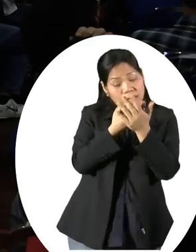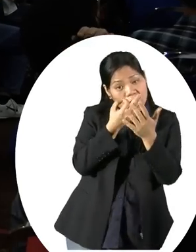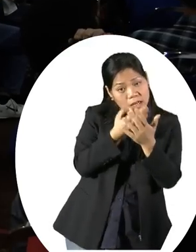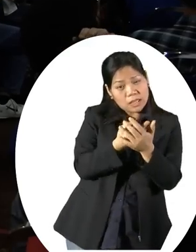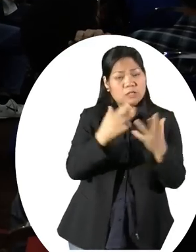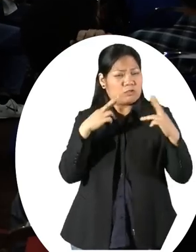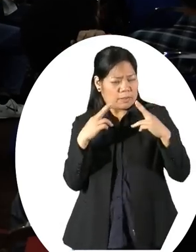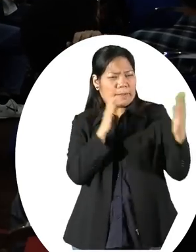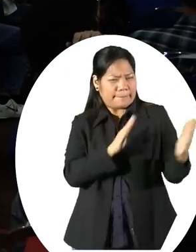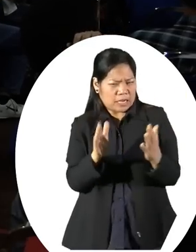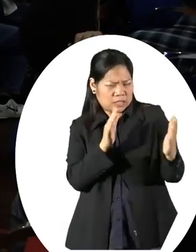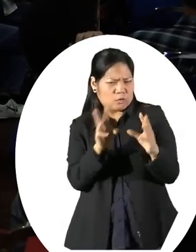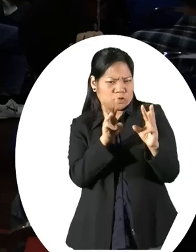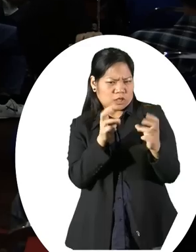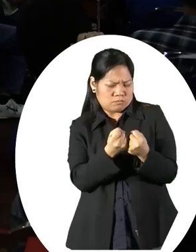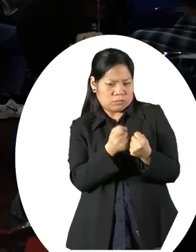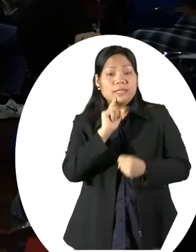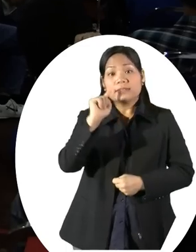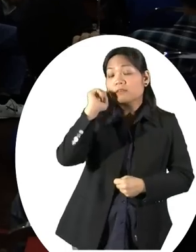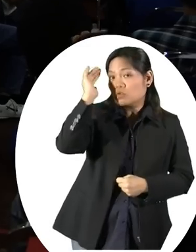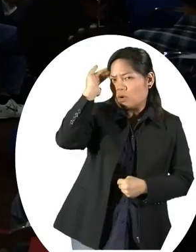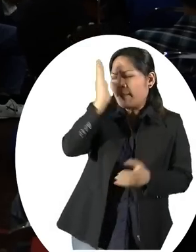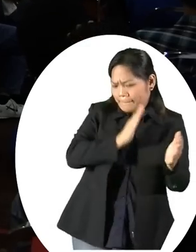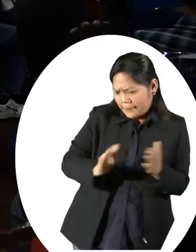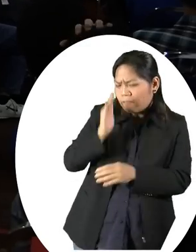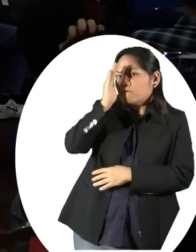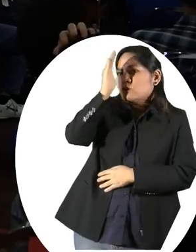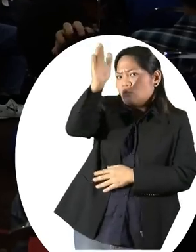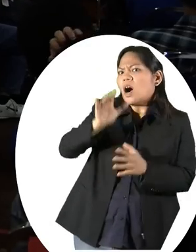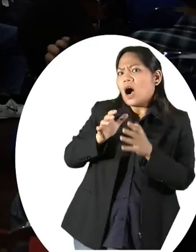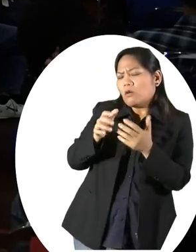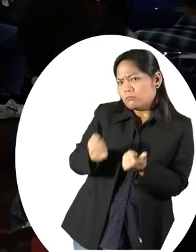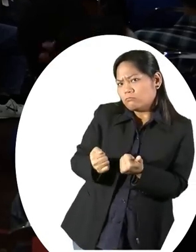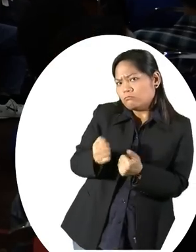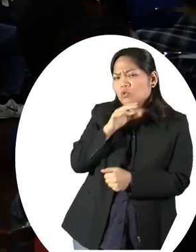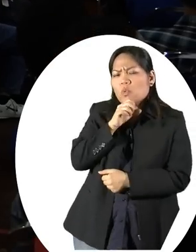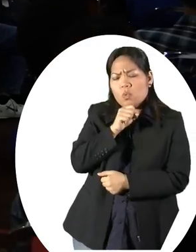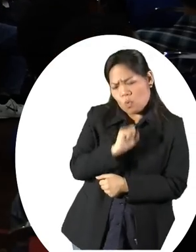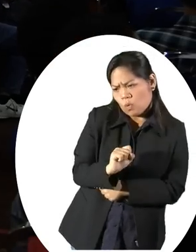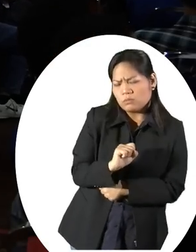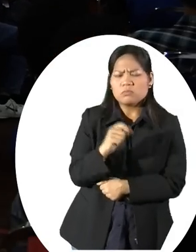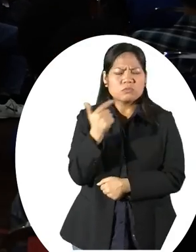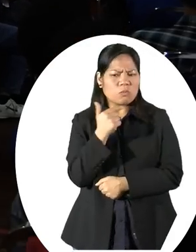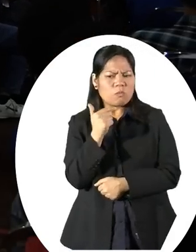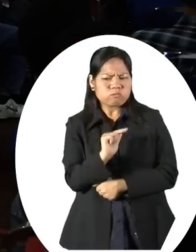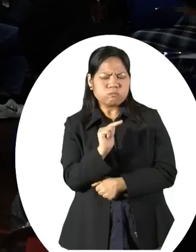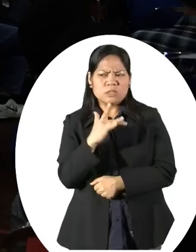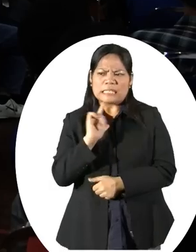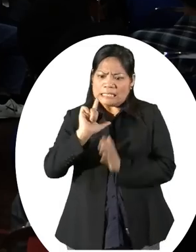planning so that at least the deaf know how to plan for their future during the old age because we certainly don't want the deaf to fall into a category where